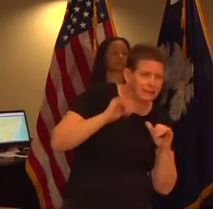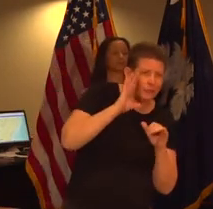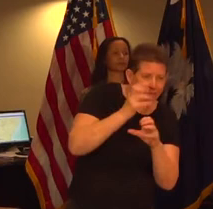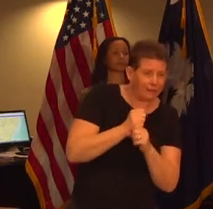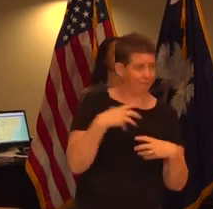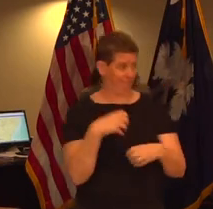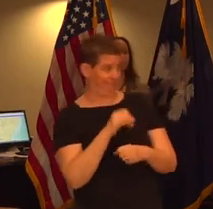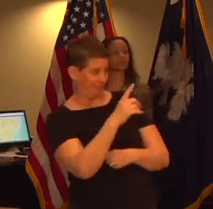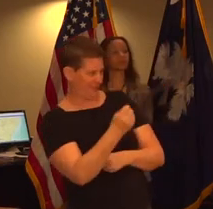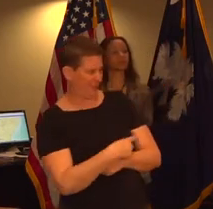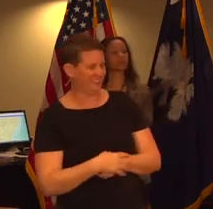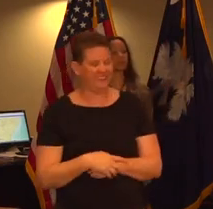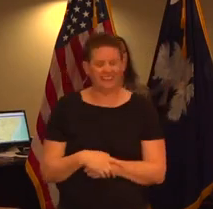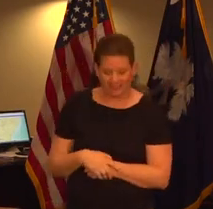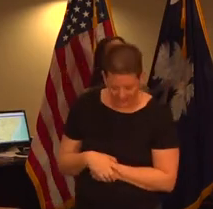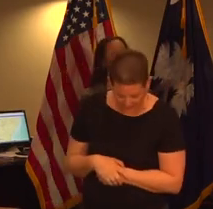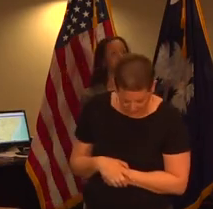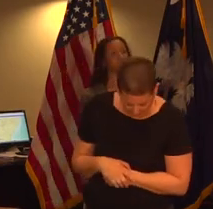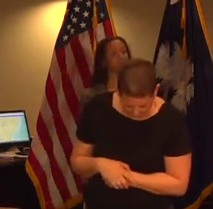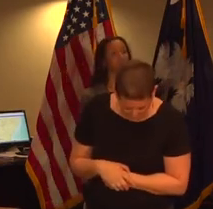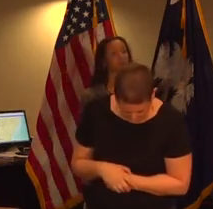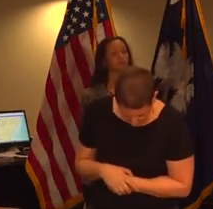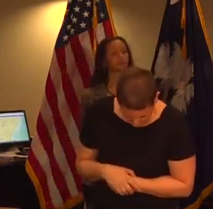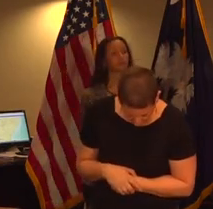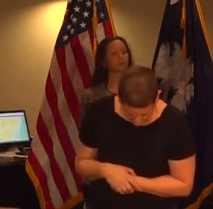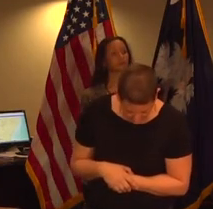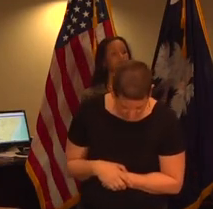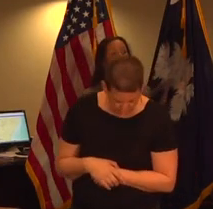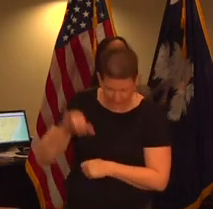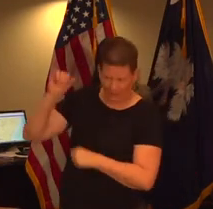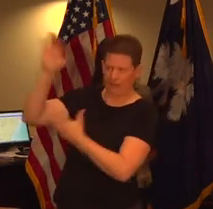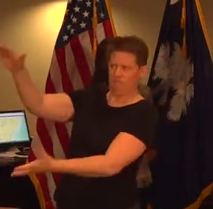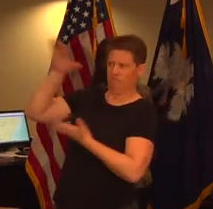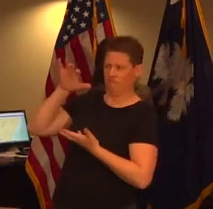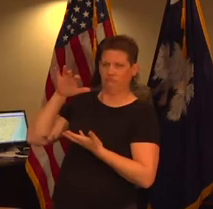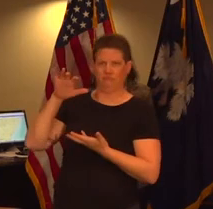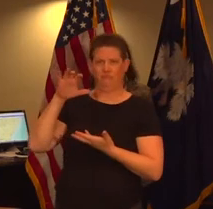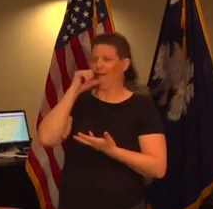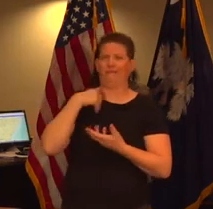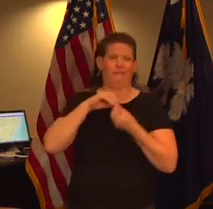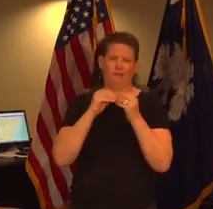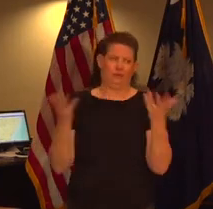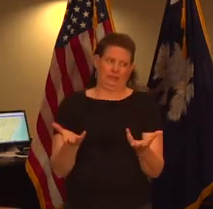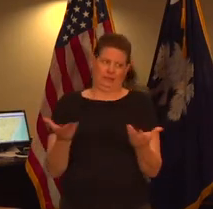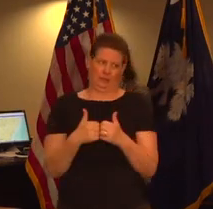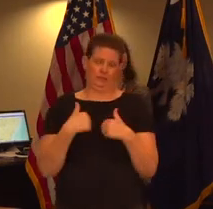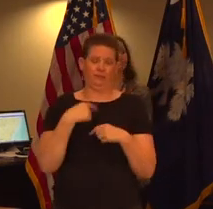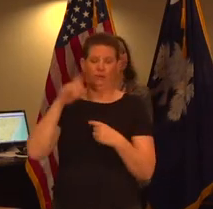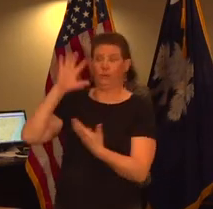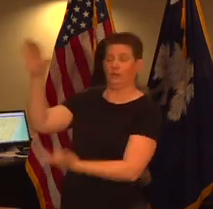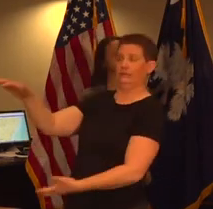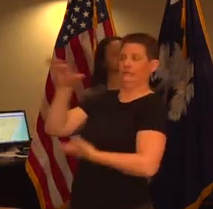paraphrasing the allotment was and i gave those numbers and i don't have the numbers with me but we received